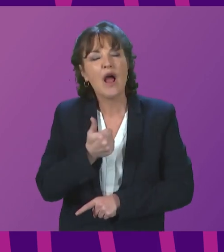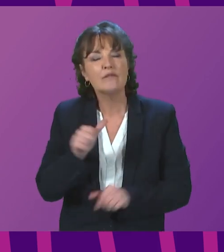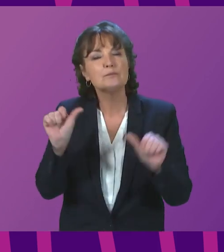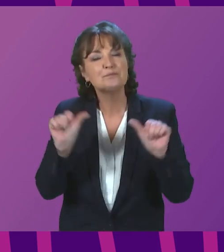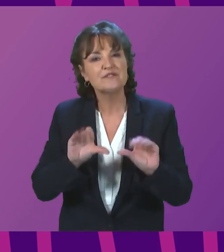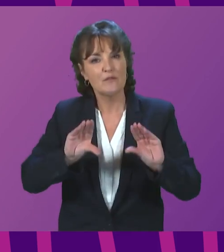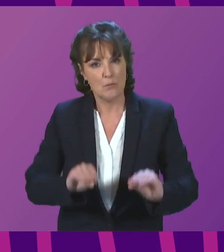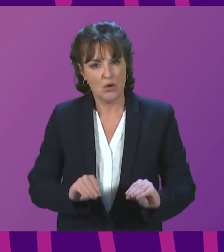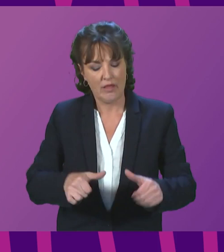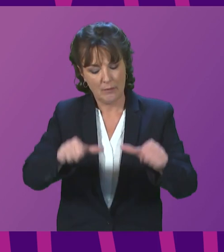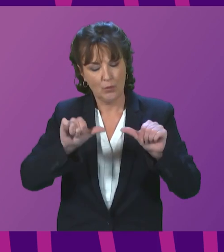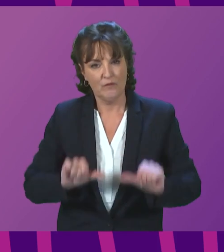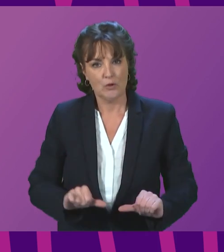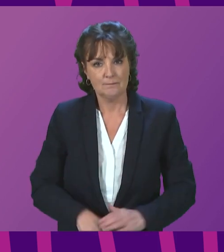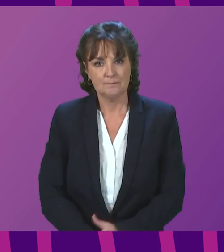members' business.